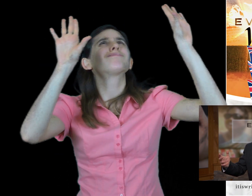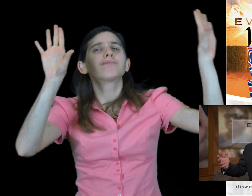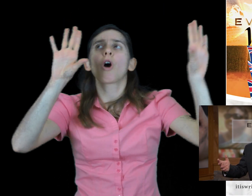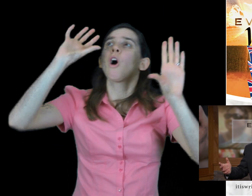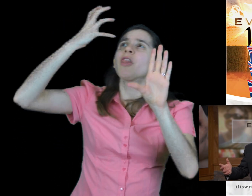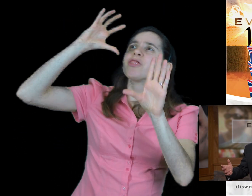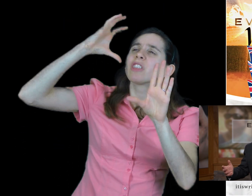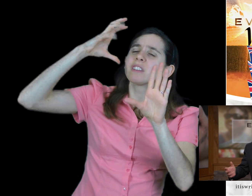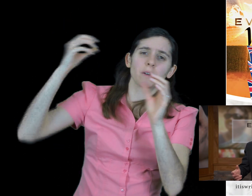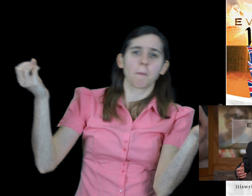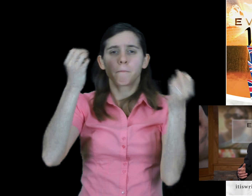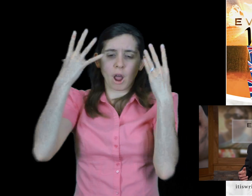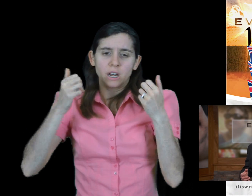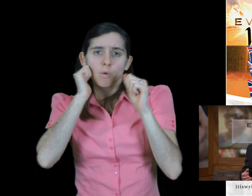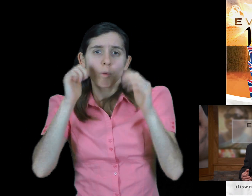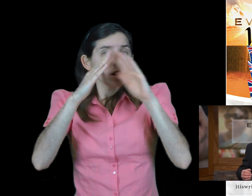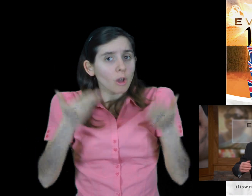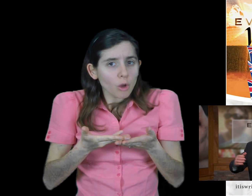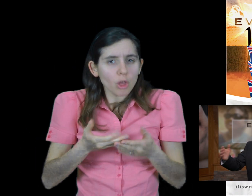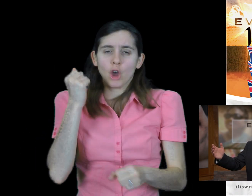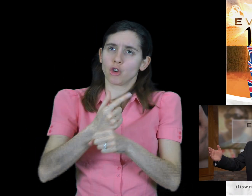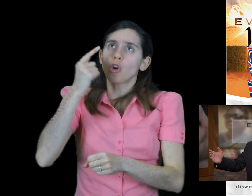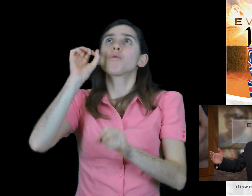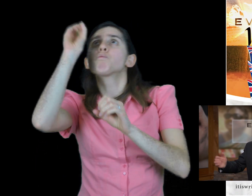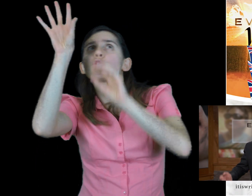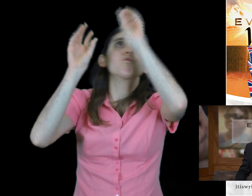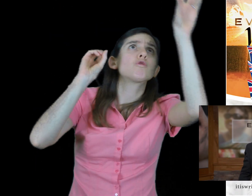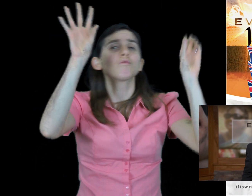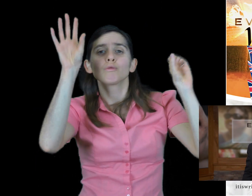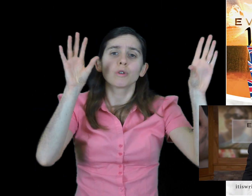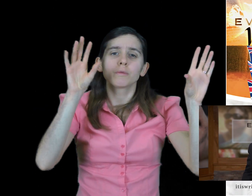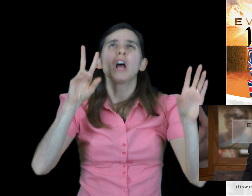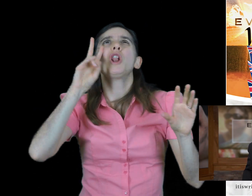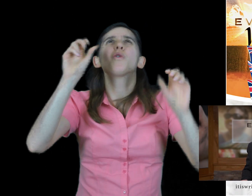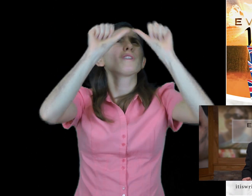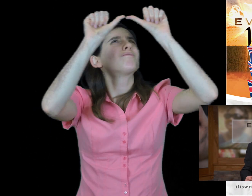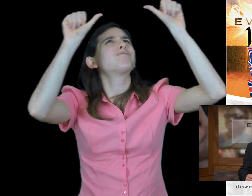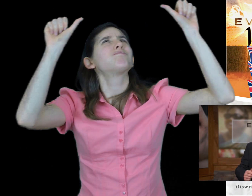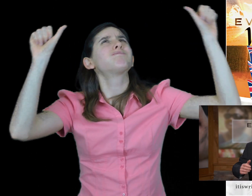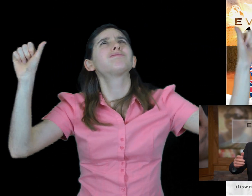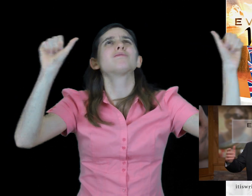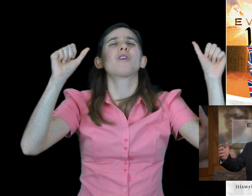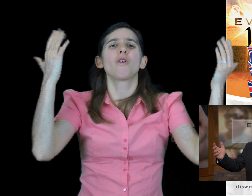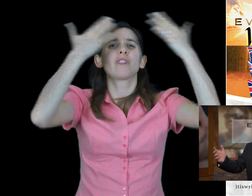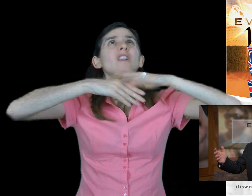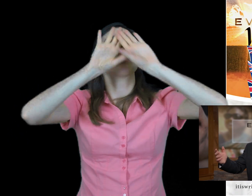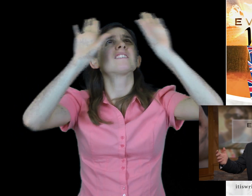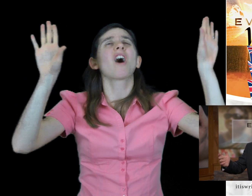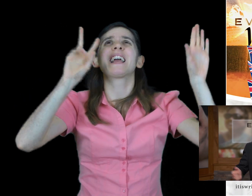warming the earth. God put them there. Look at the vastness, the magnificence of the night sky, and behold the glory of God. You